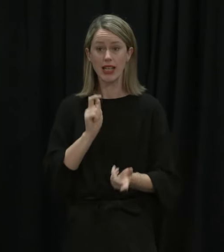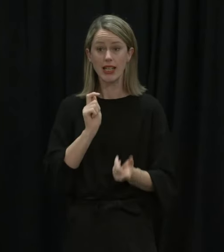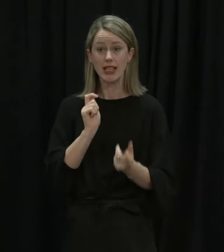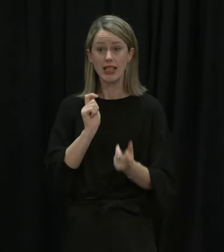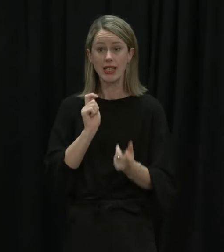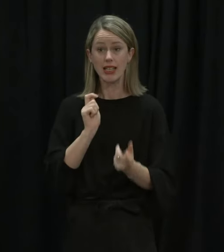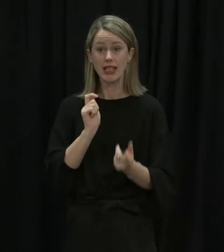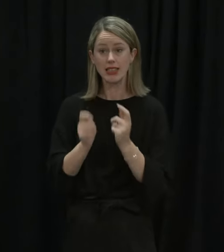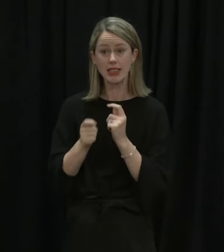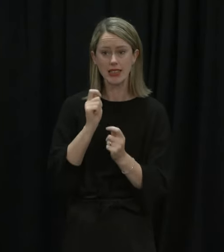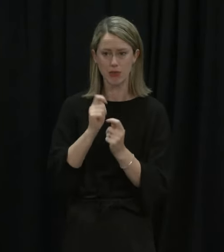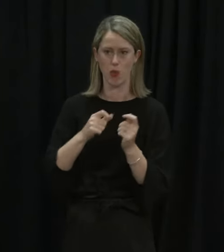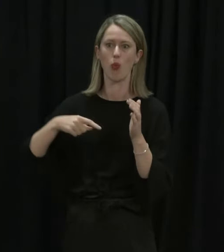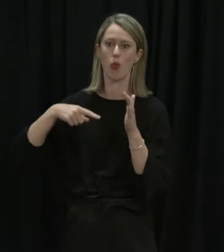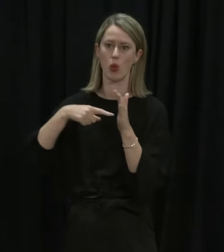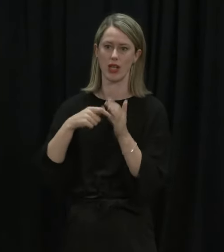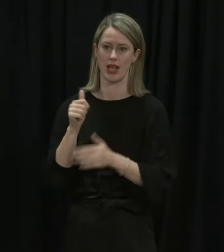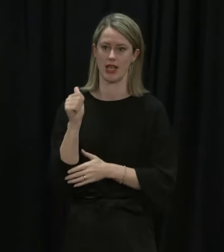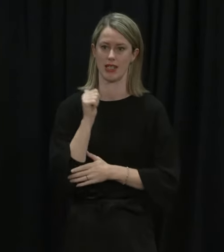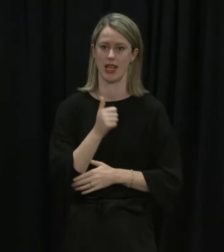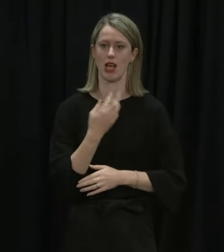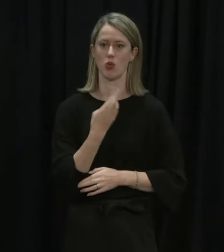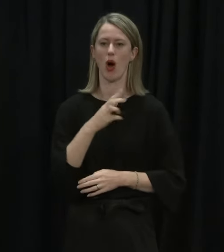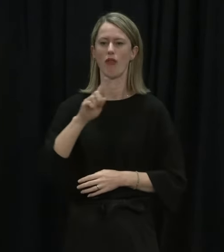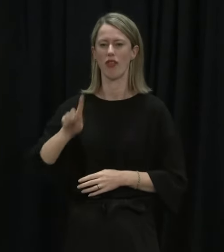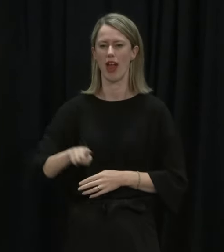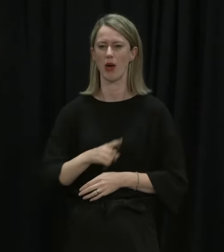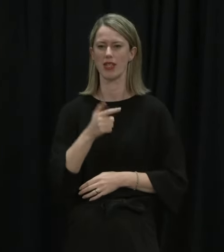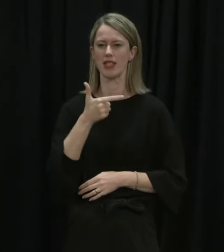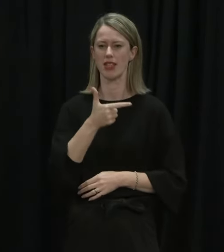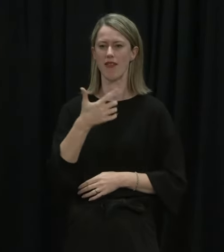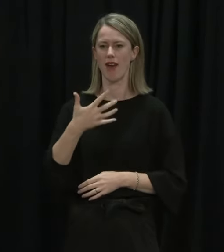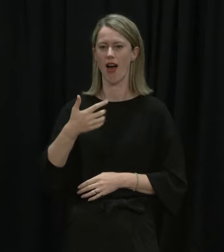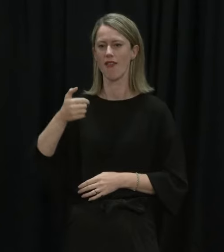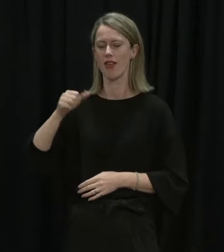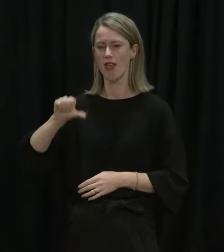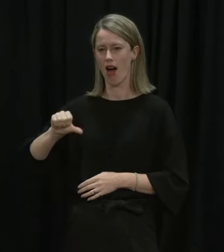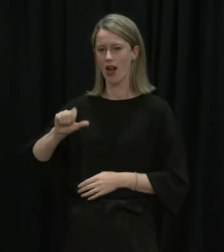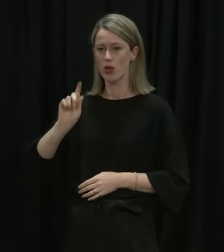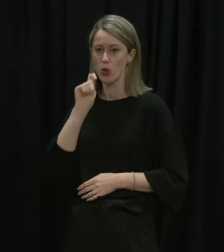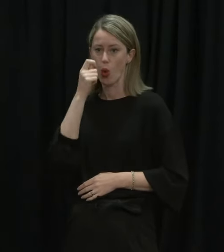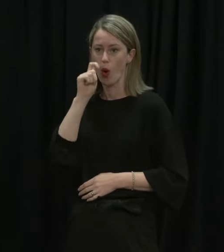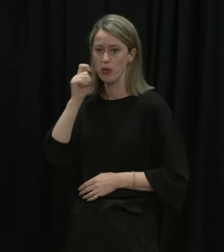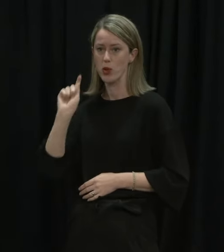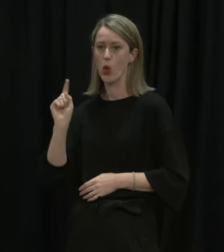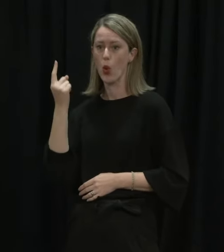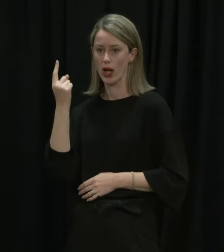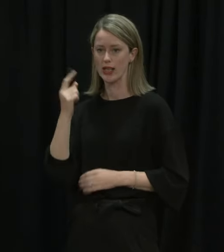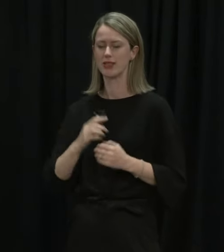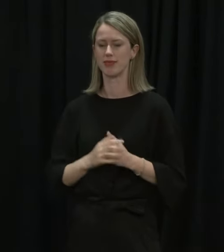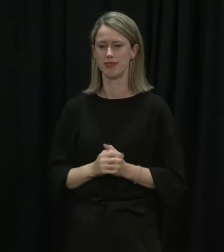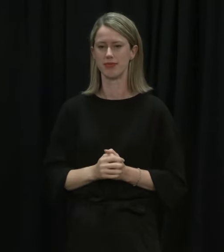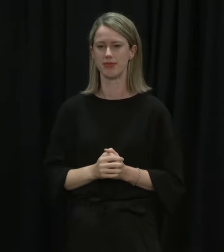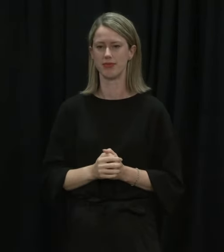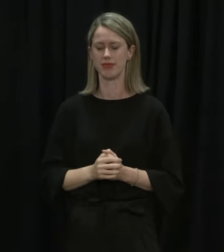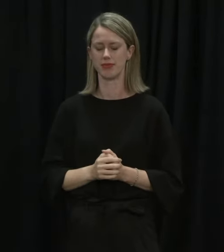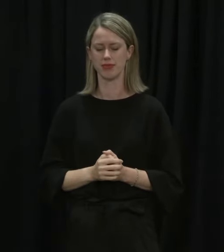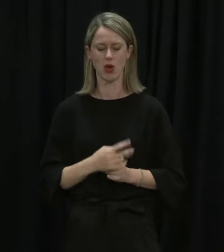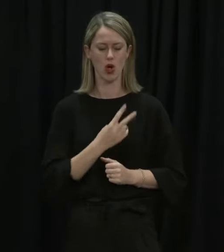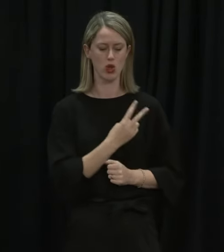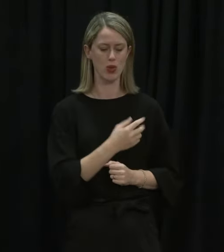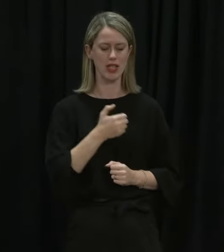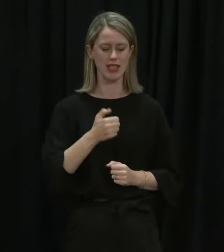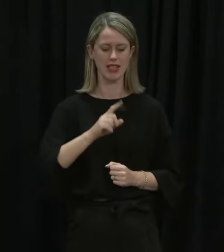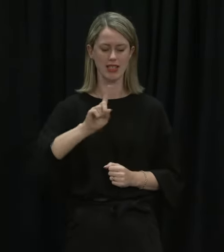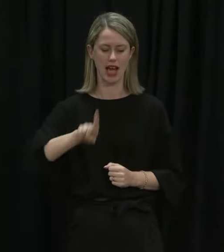important. Yesterday, 12,759 swabs were taken in Auckland, and 26